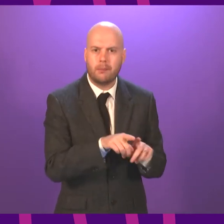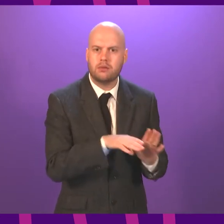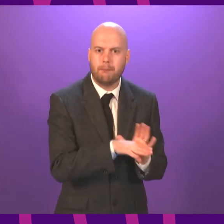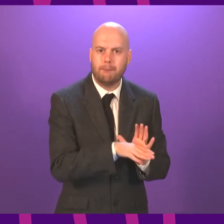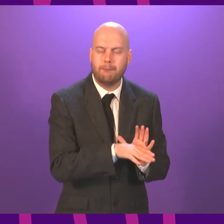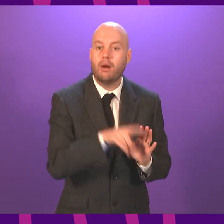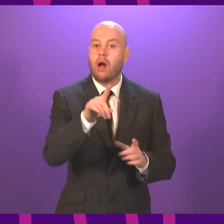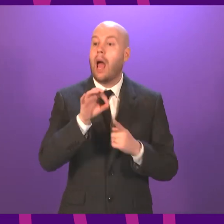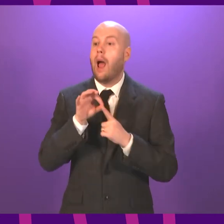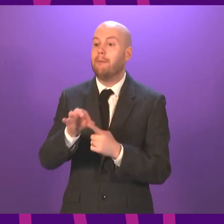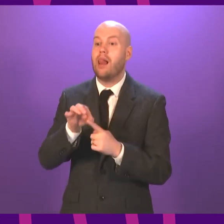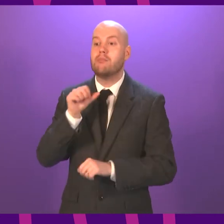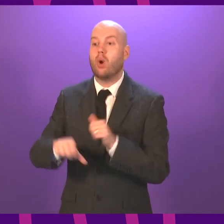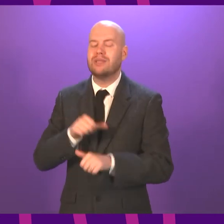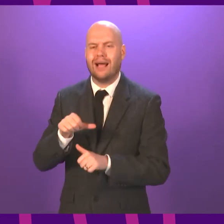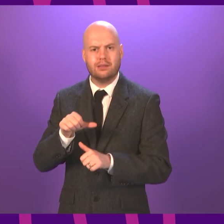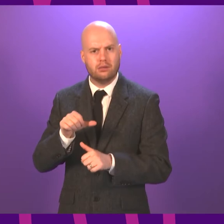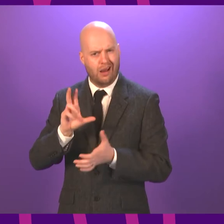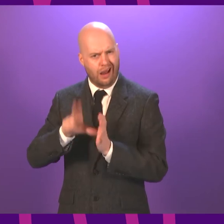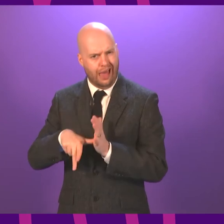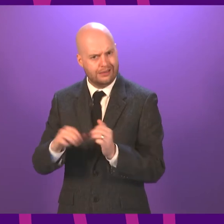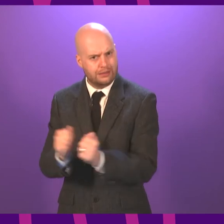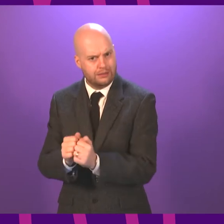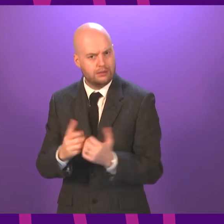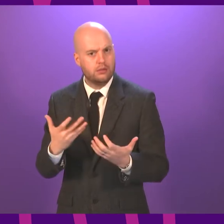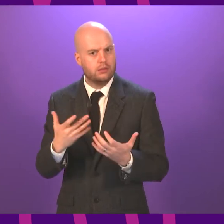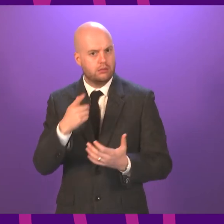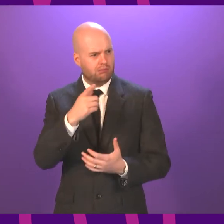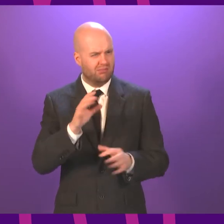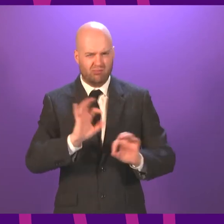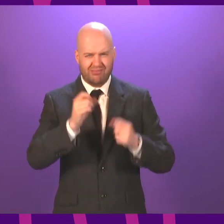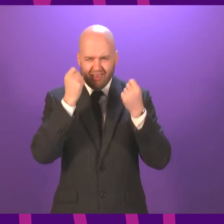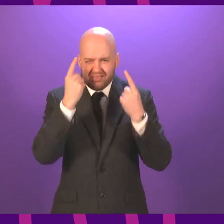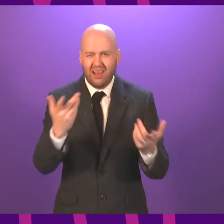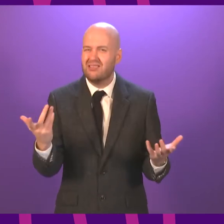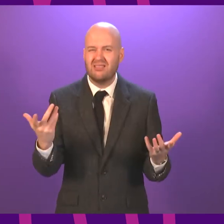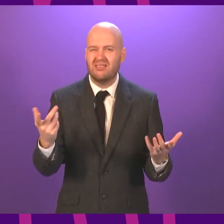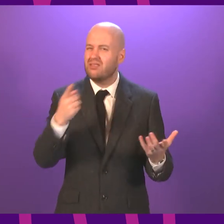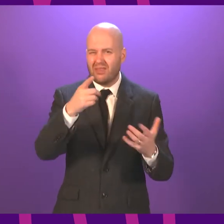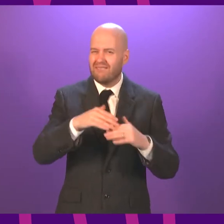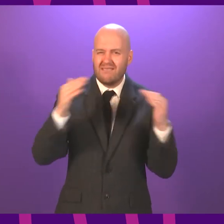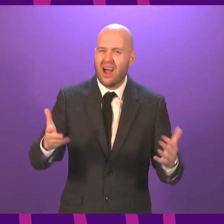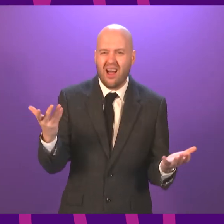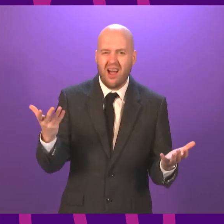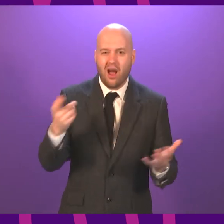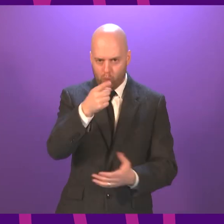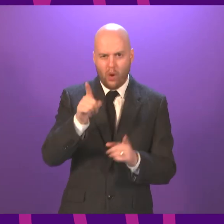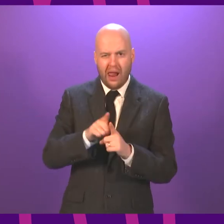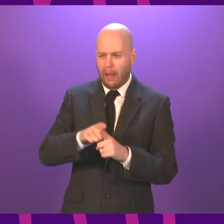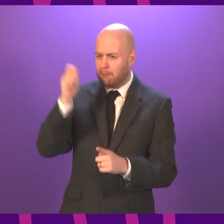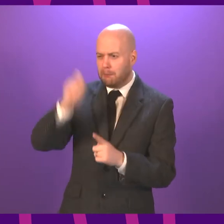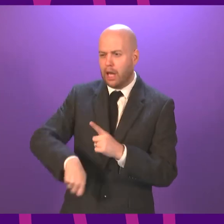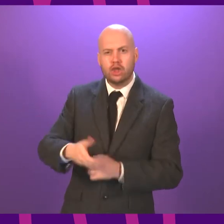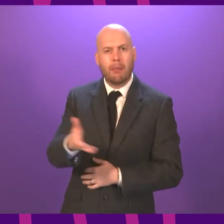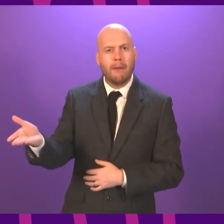lessons learned, no understanding, no fairness, pupils dismayed, punished for being ambitious, teachers